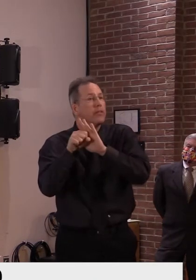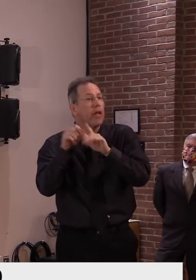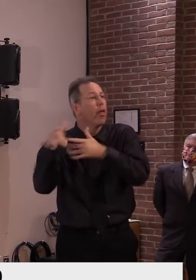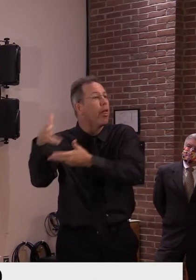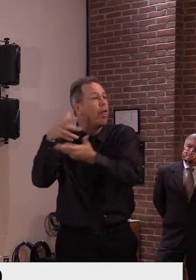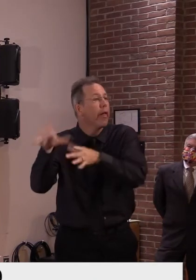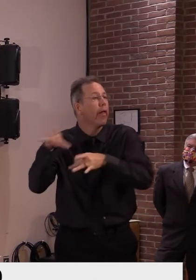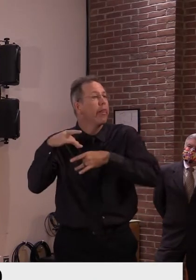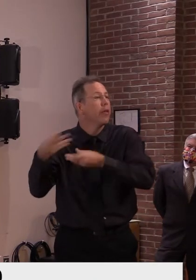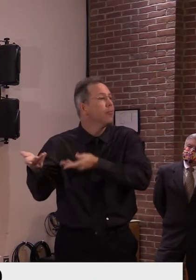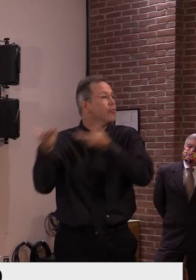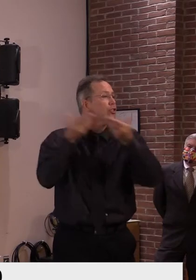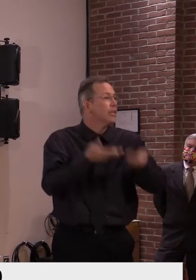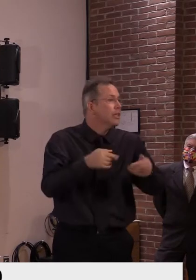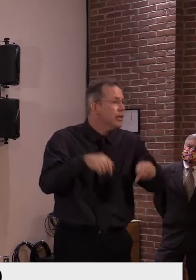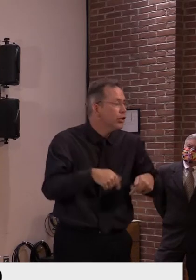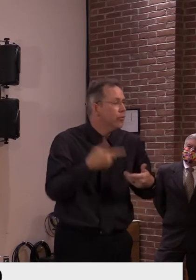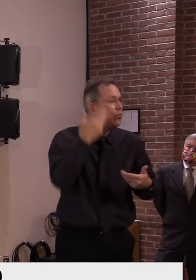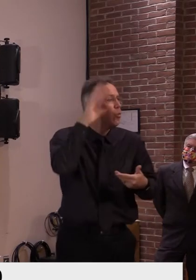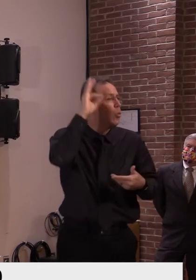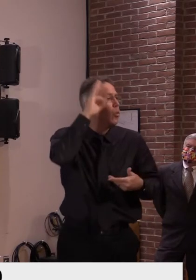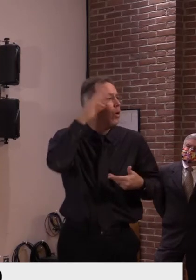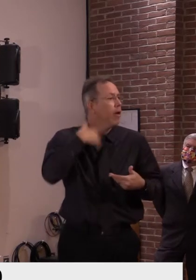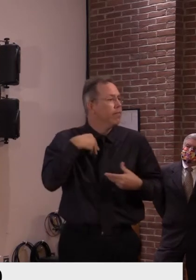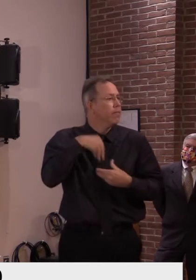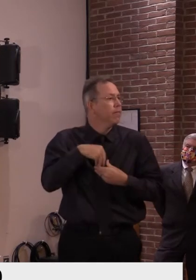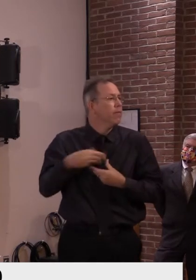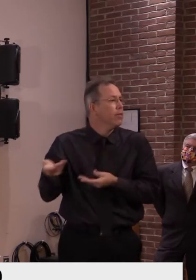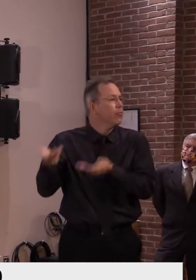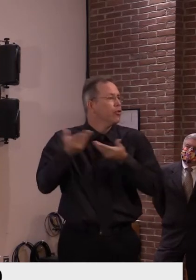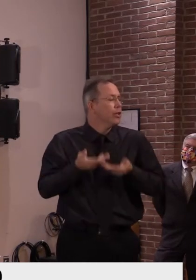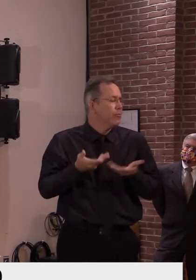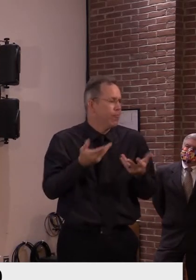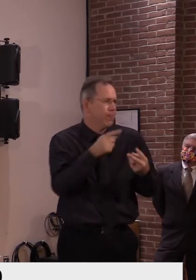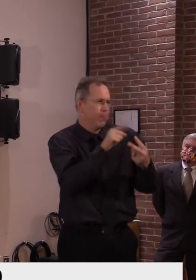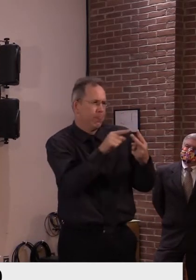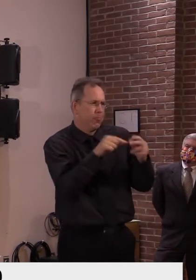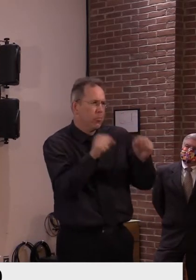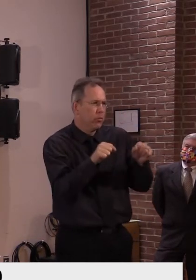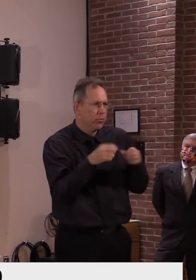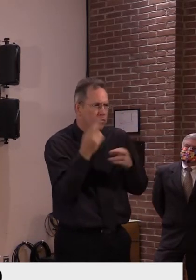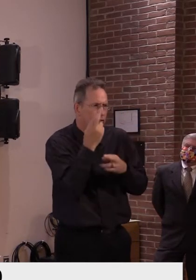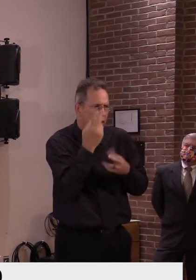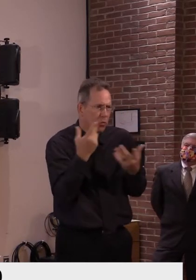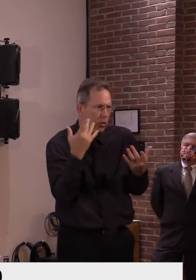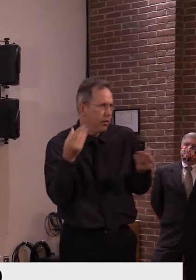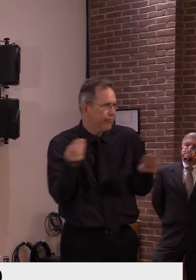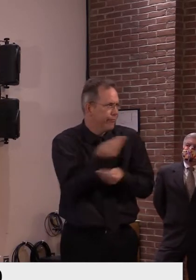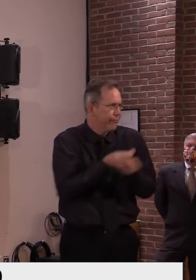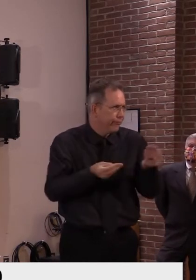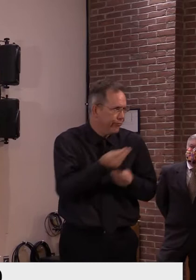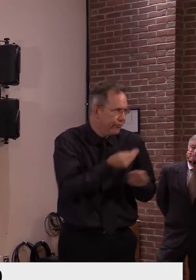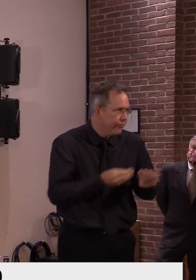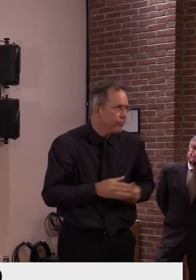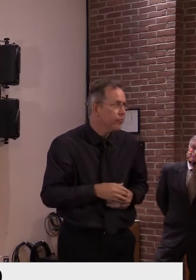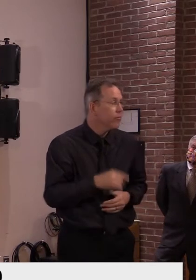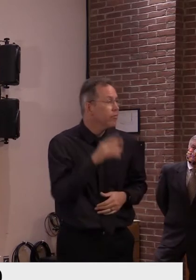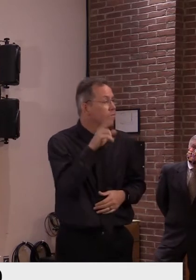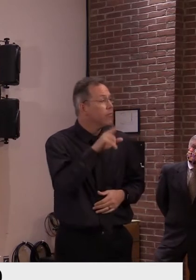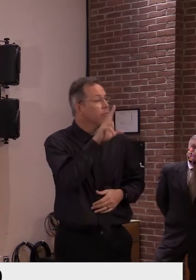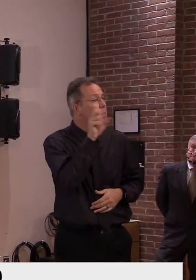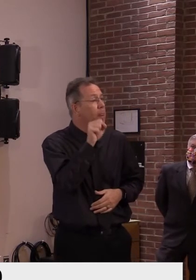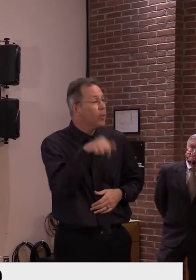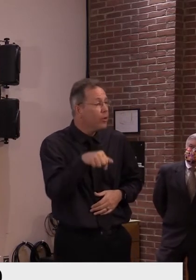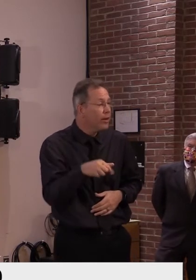Because, as you've just seen, the nation, and even the immediate region, could be